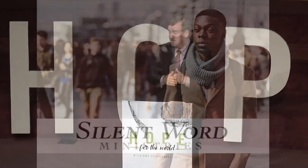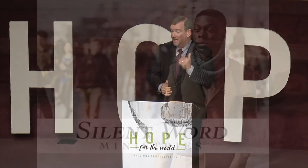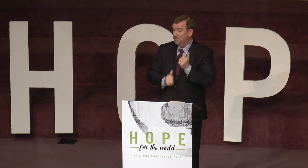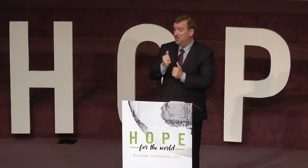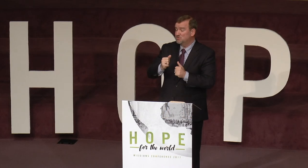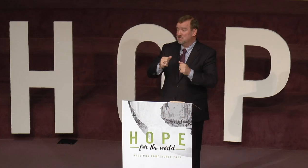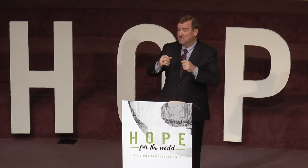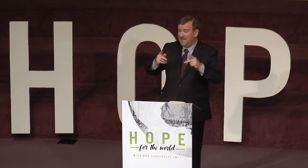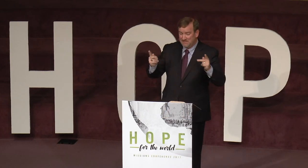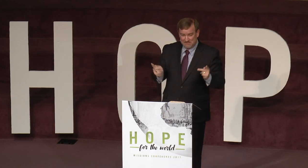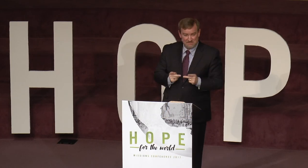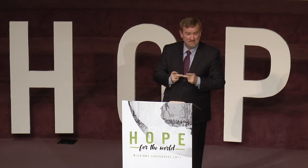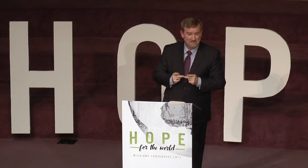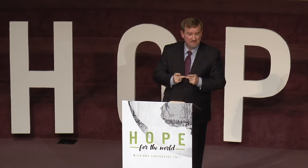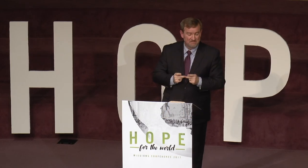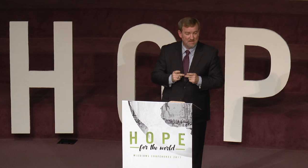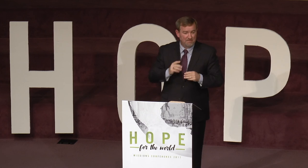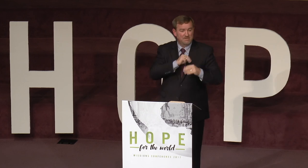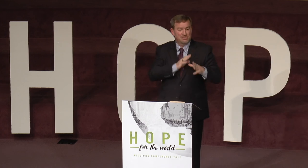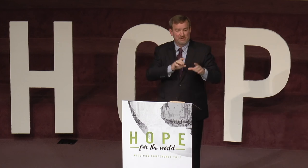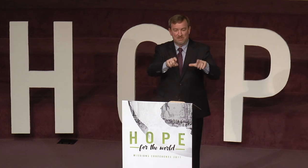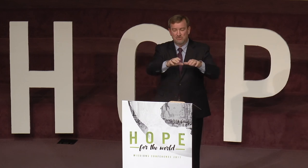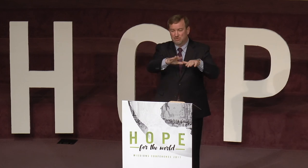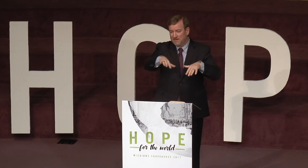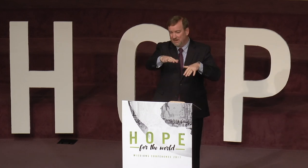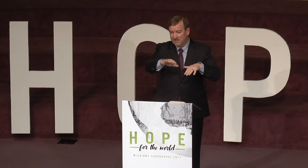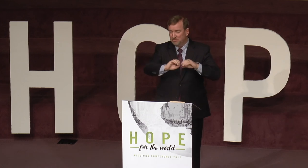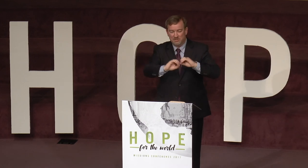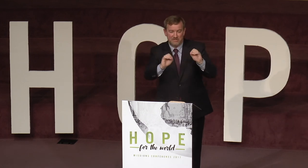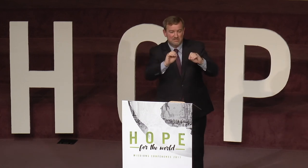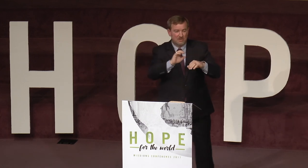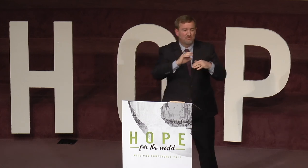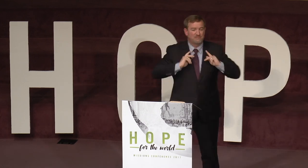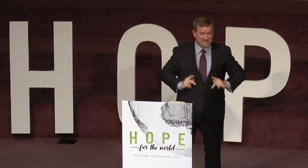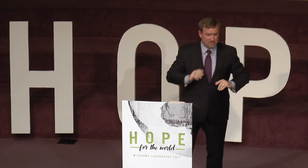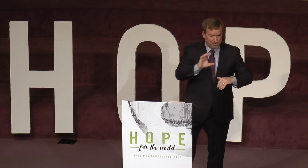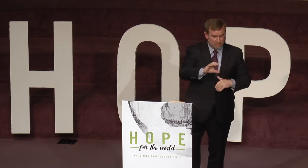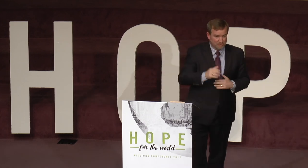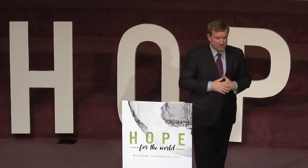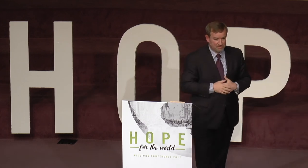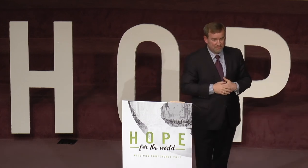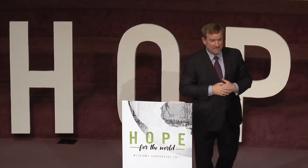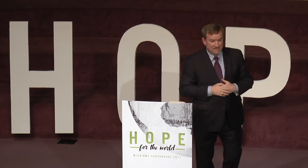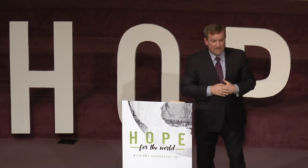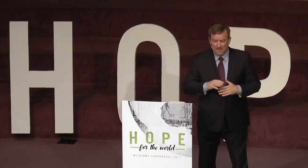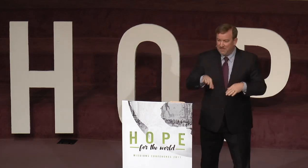In most cases, a missionary goes to an area where there is no physical church, and they